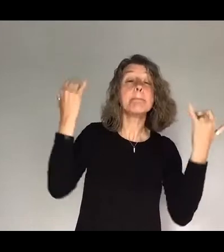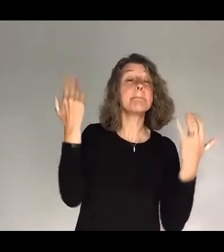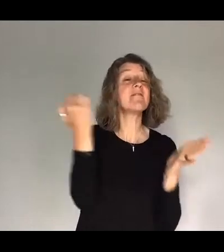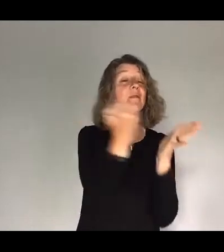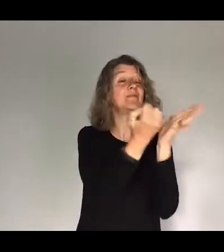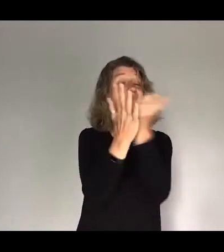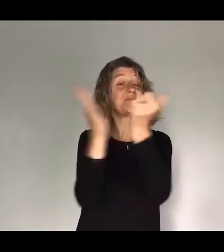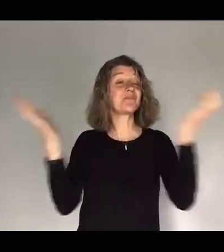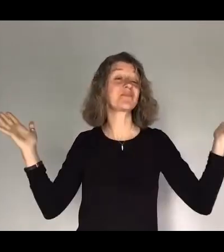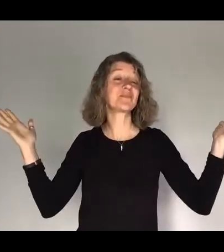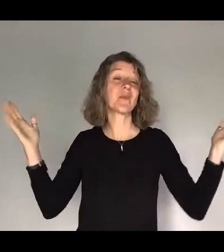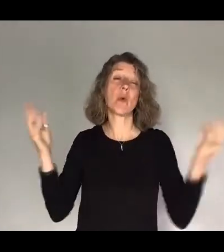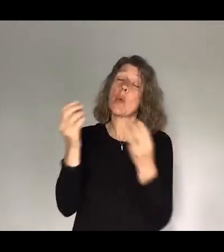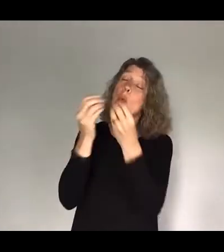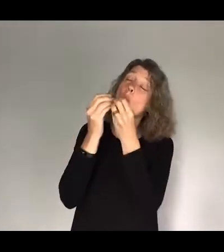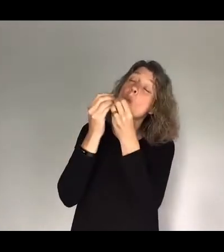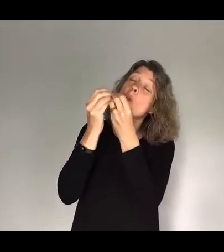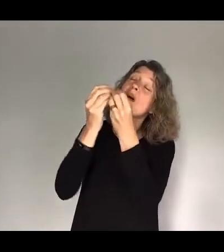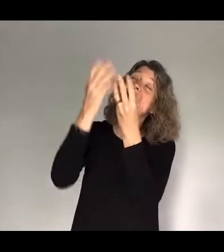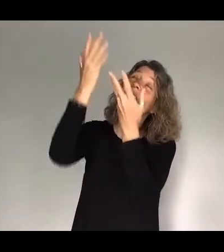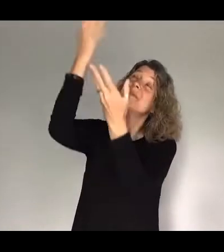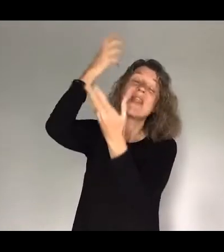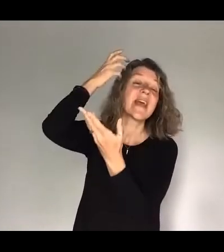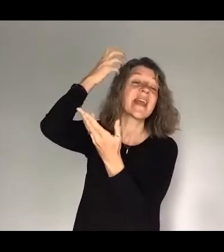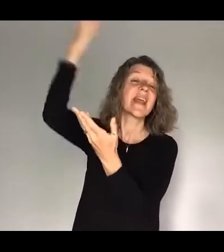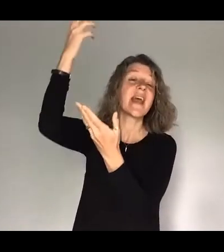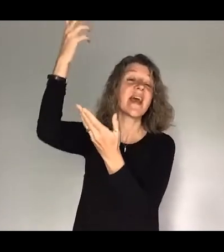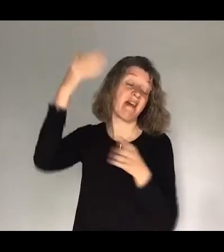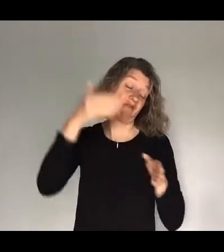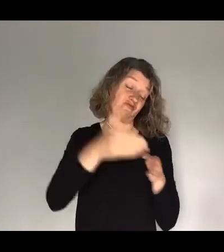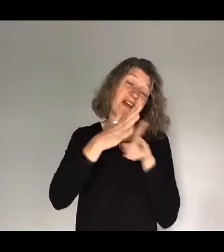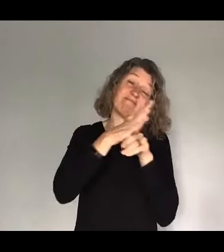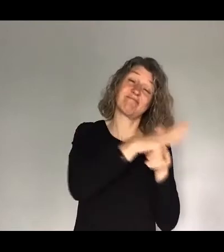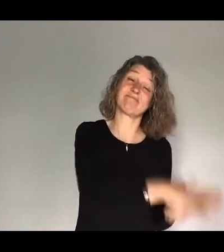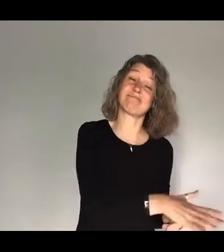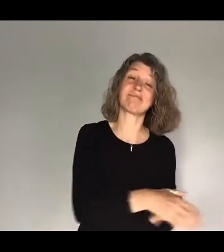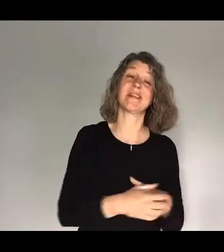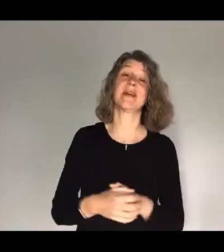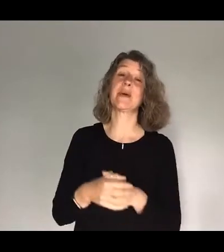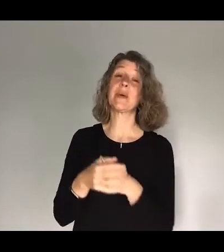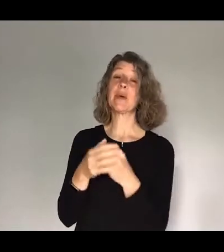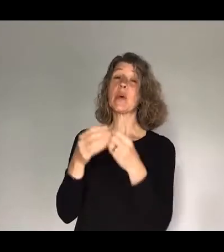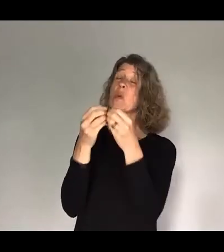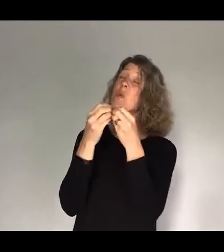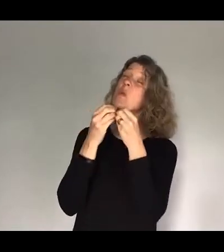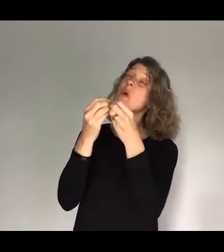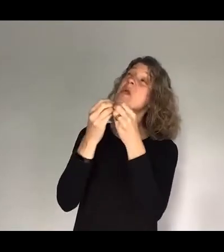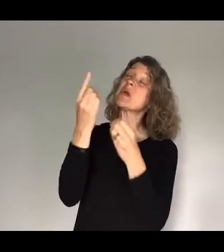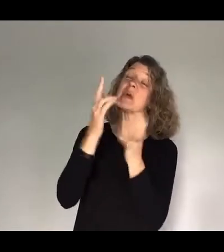Worthy is the King who conquered the grave. Worthy is the Lamb who was saved.